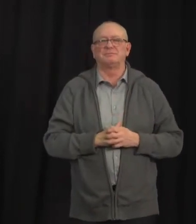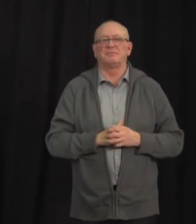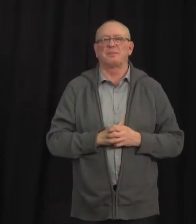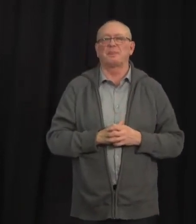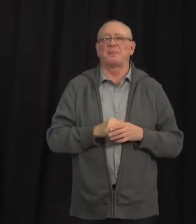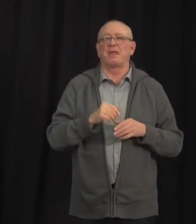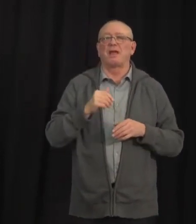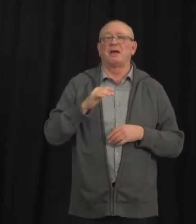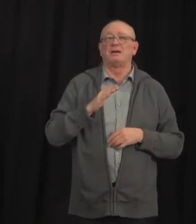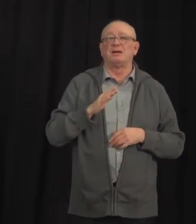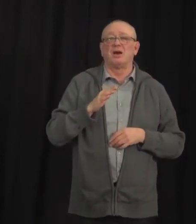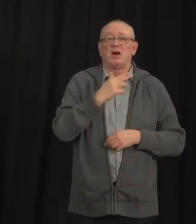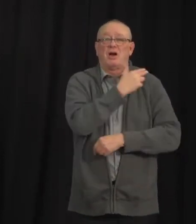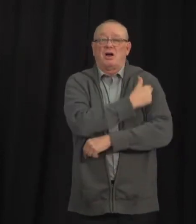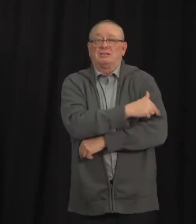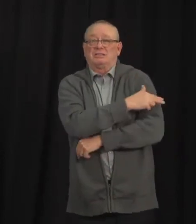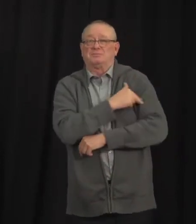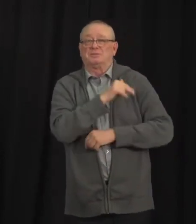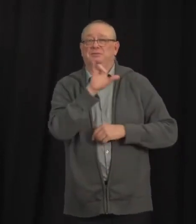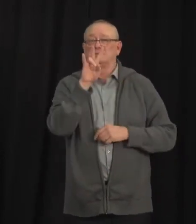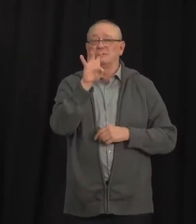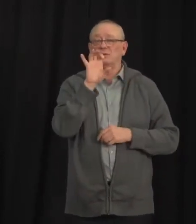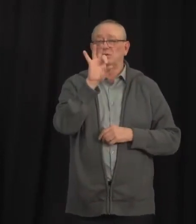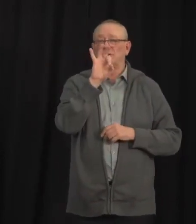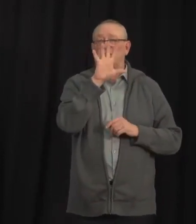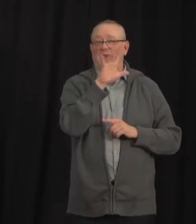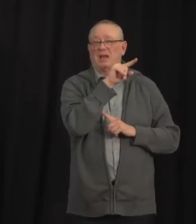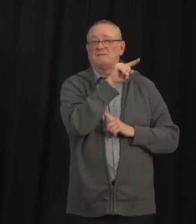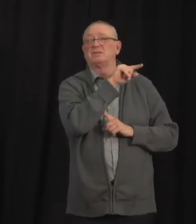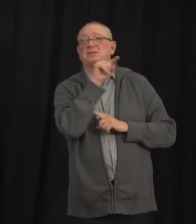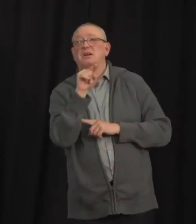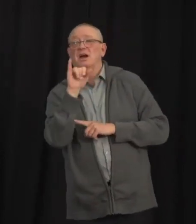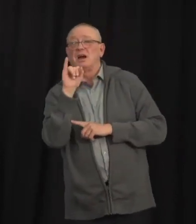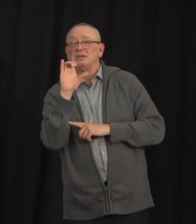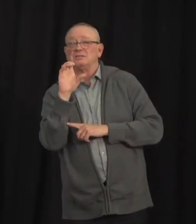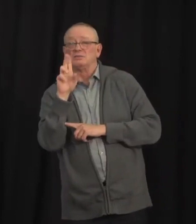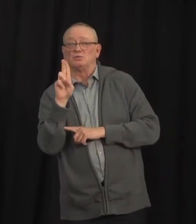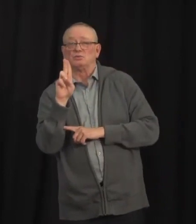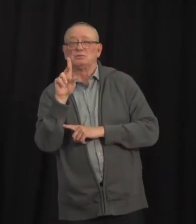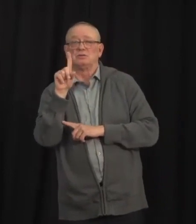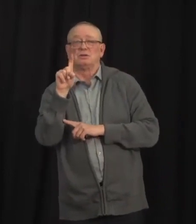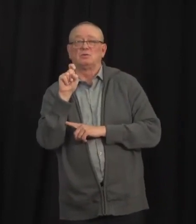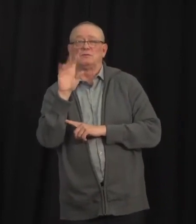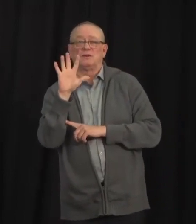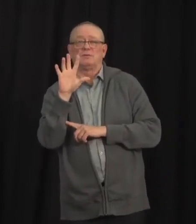of a family member or friend, whether it is from COVID-19 or any other cause.